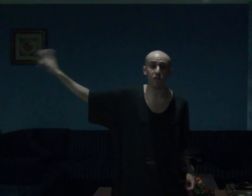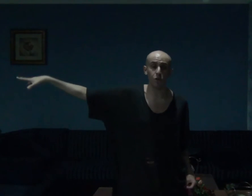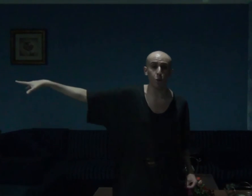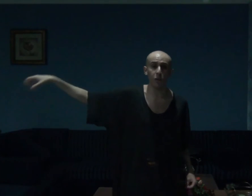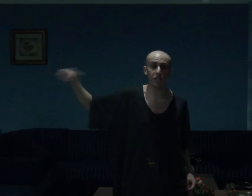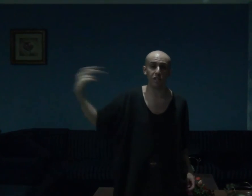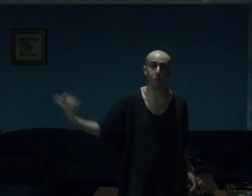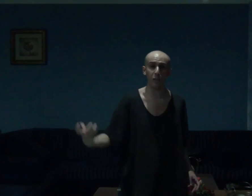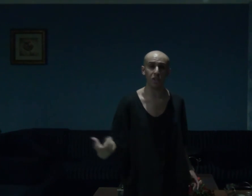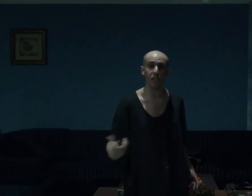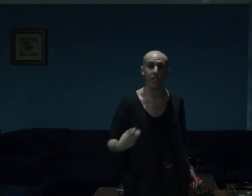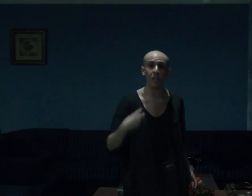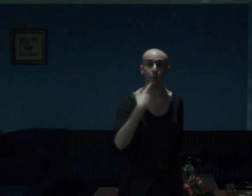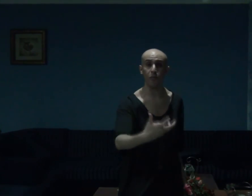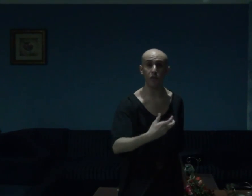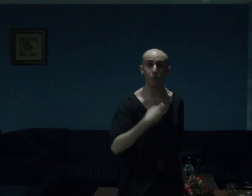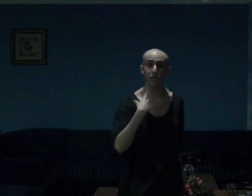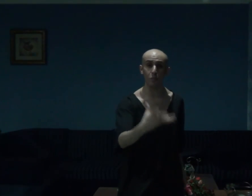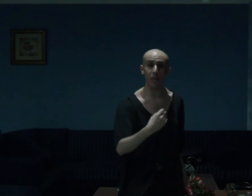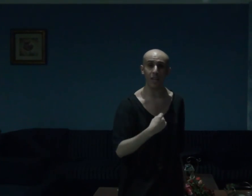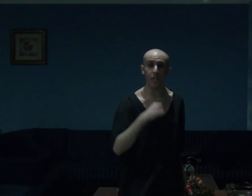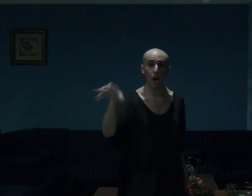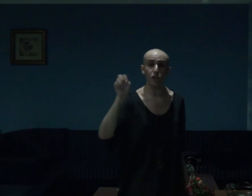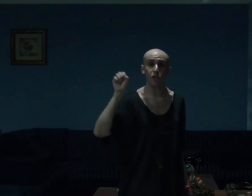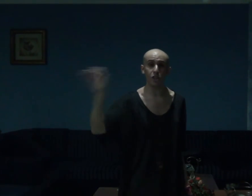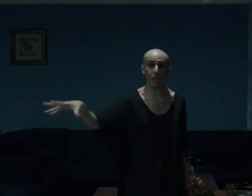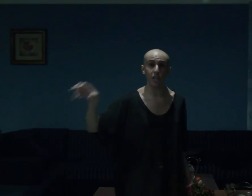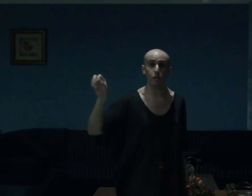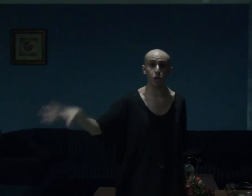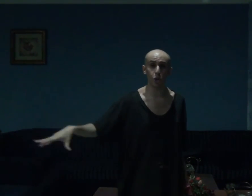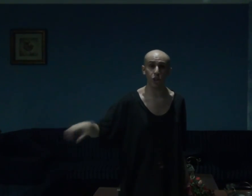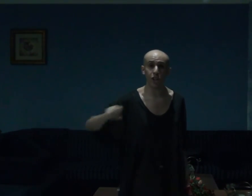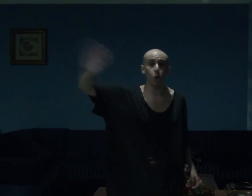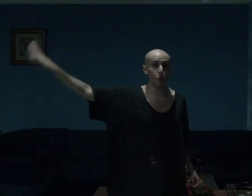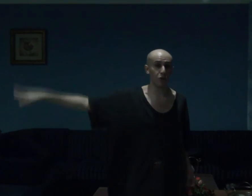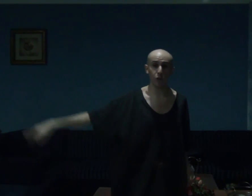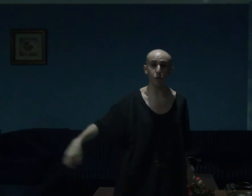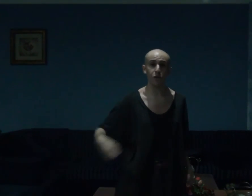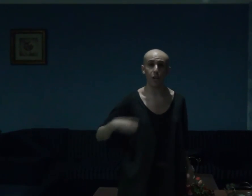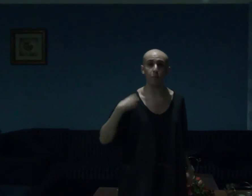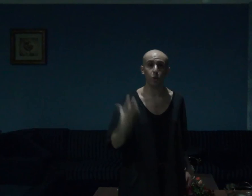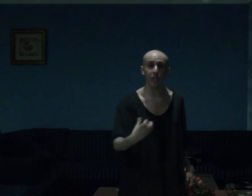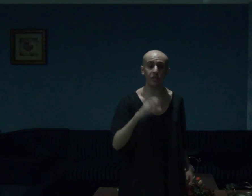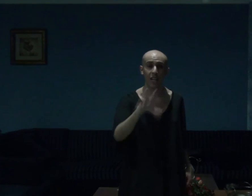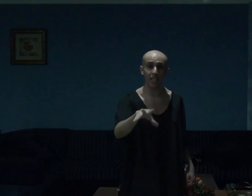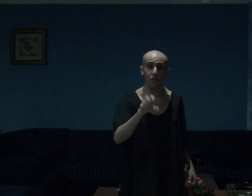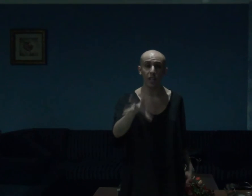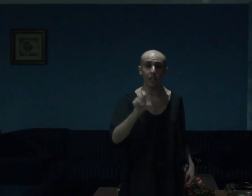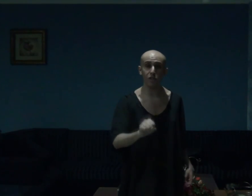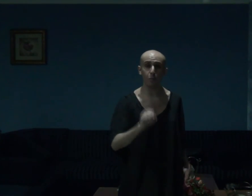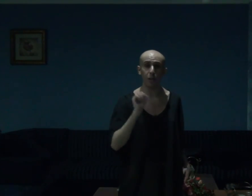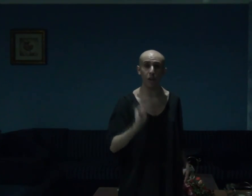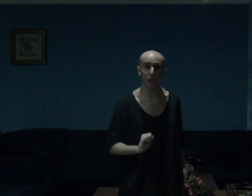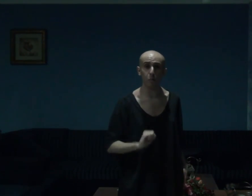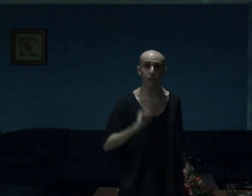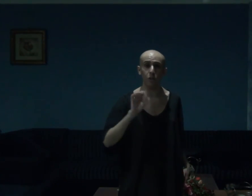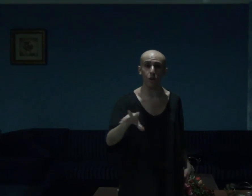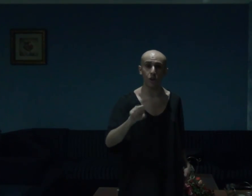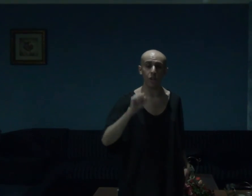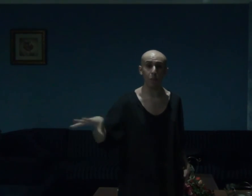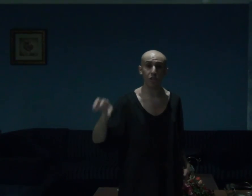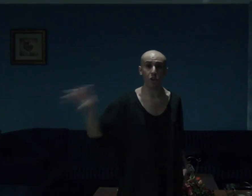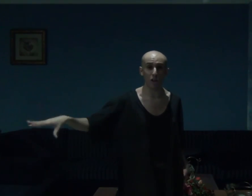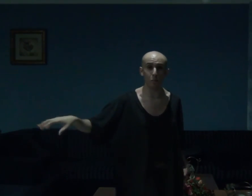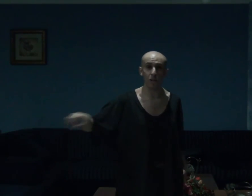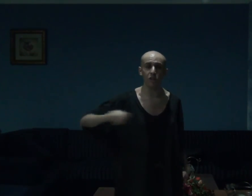qualities to it especially the performance by Anya Taylor-Joy who was so damn great as Elizabeth Harmon